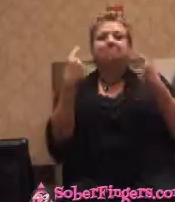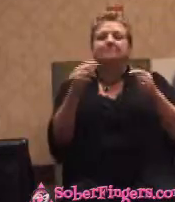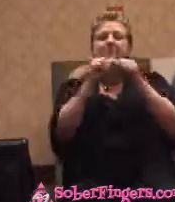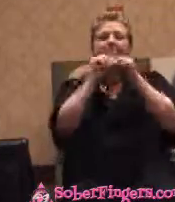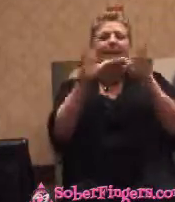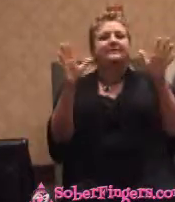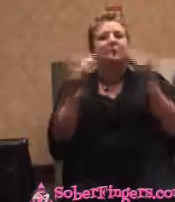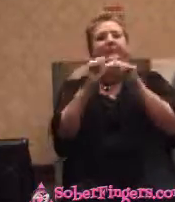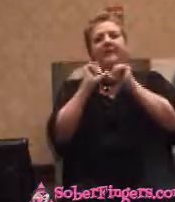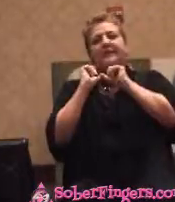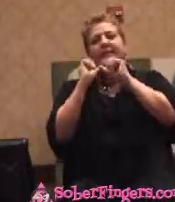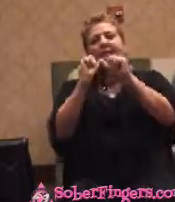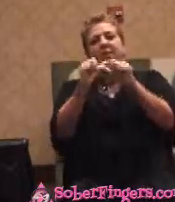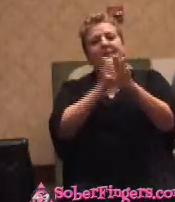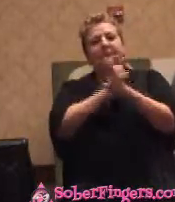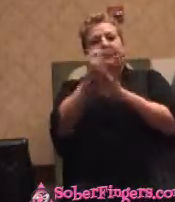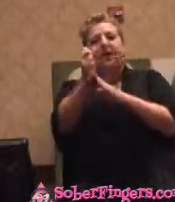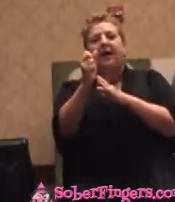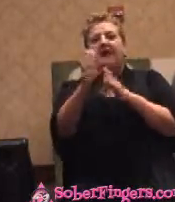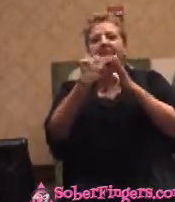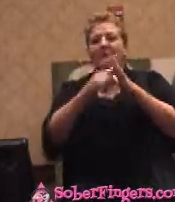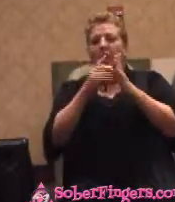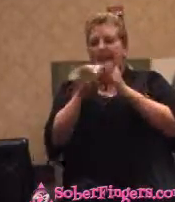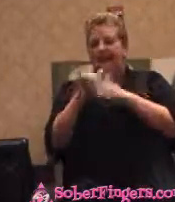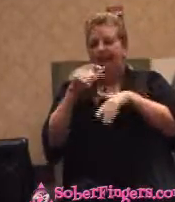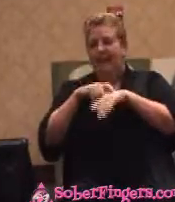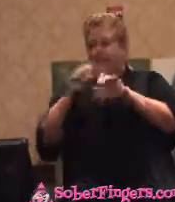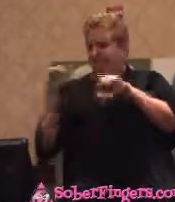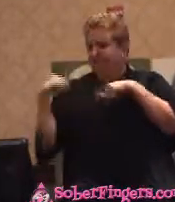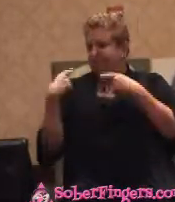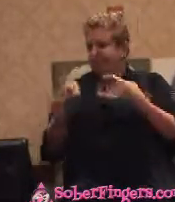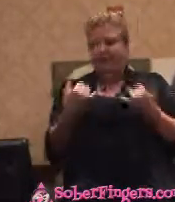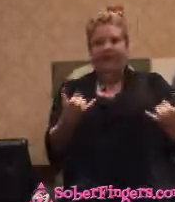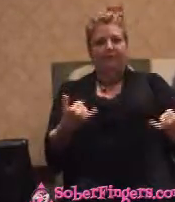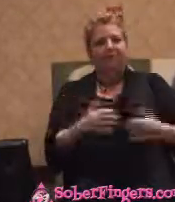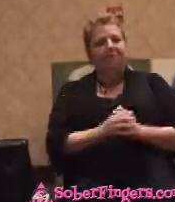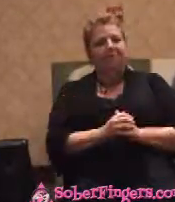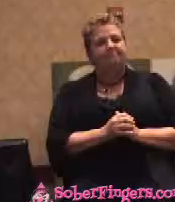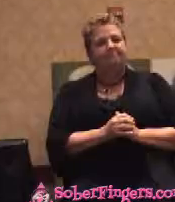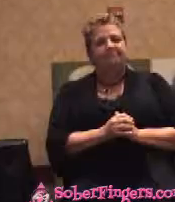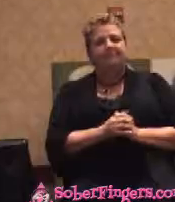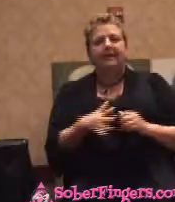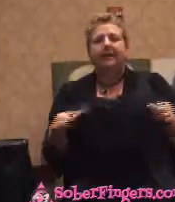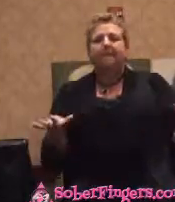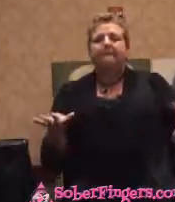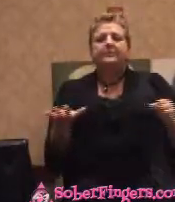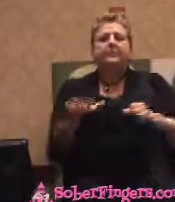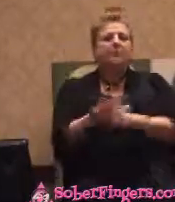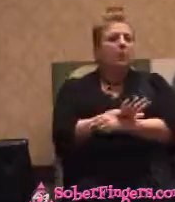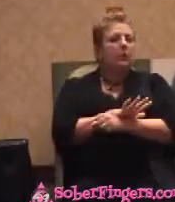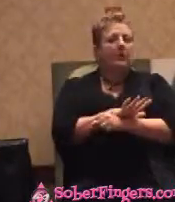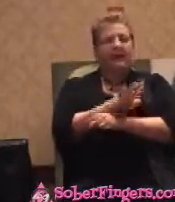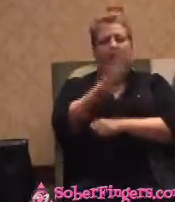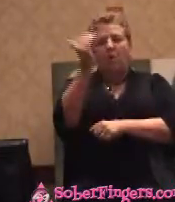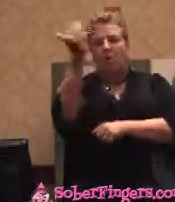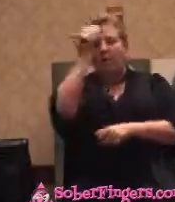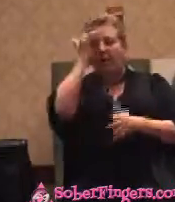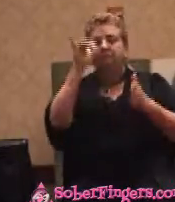since that day. And I'm totally, totally aware that Alcoholics Anonymous made that